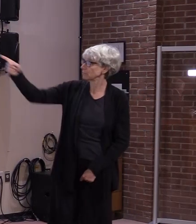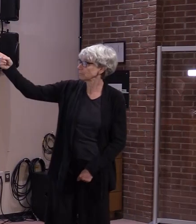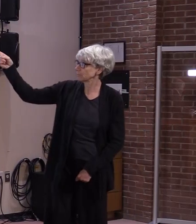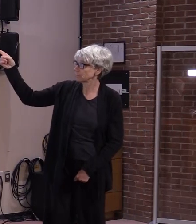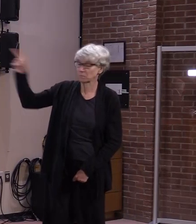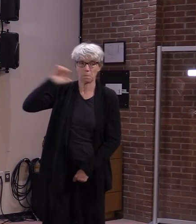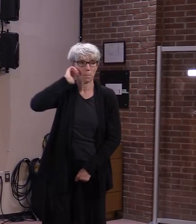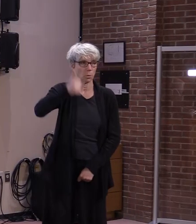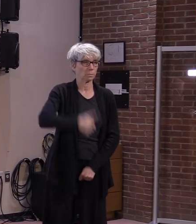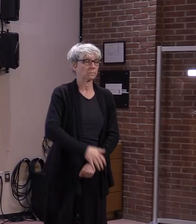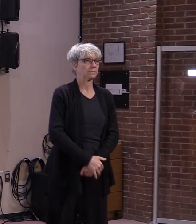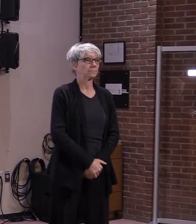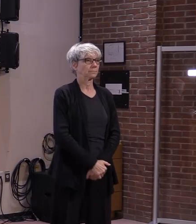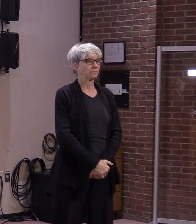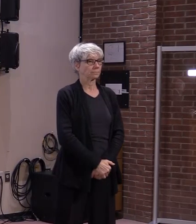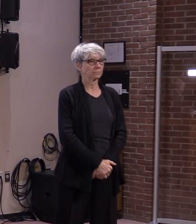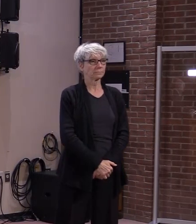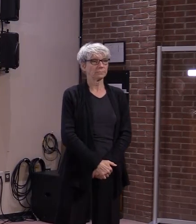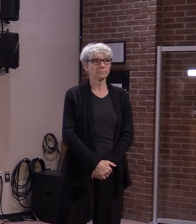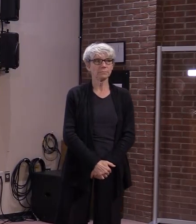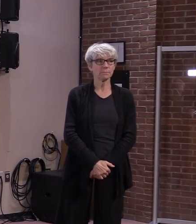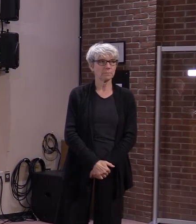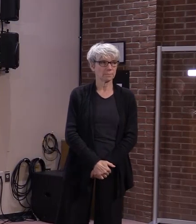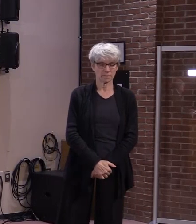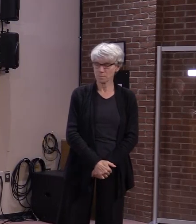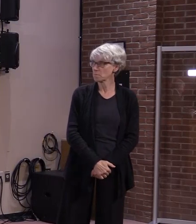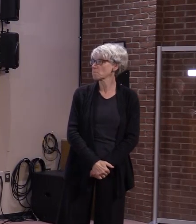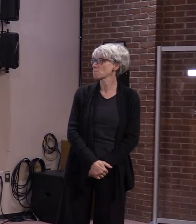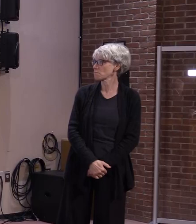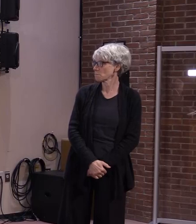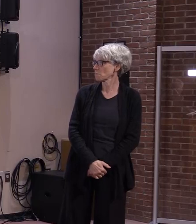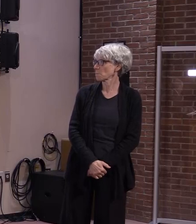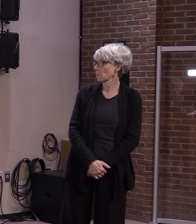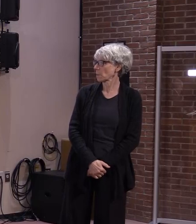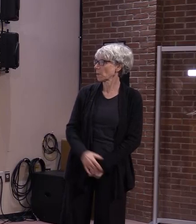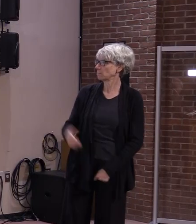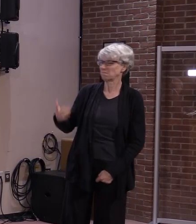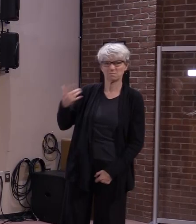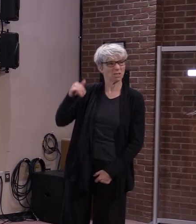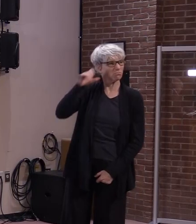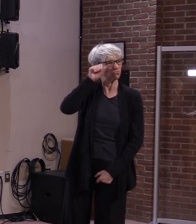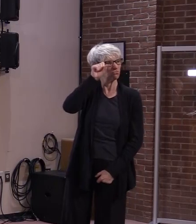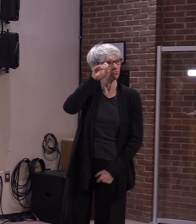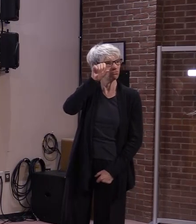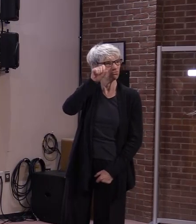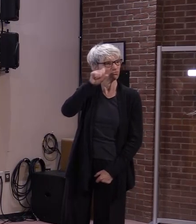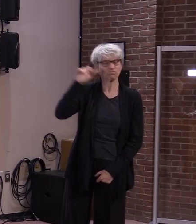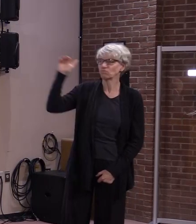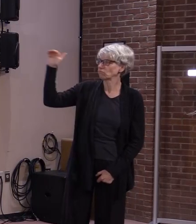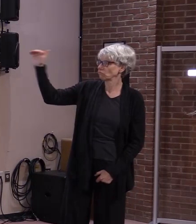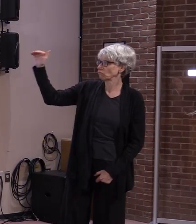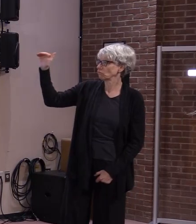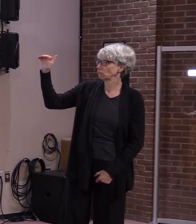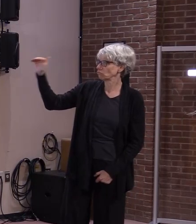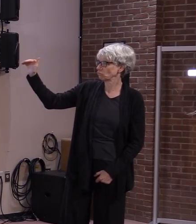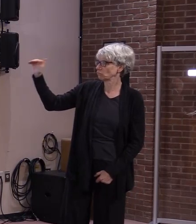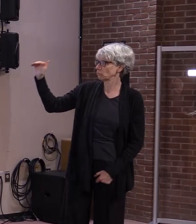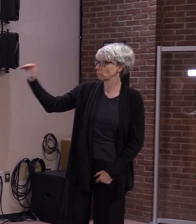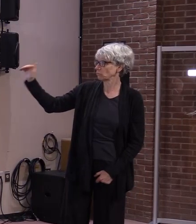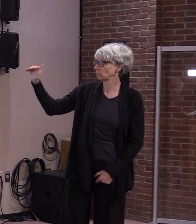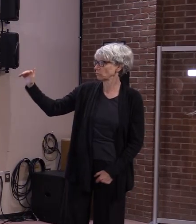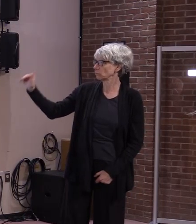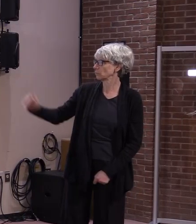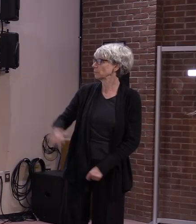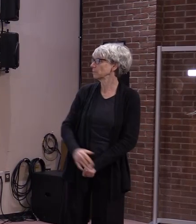EMS Clinic at the State Capital in Montpelier, Mount of Scutney Hospital in Windsor, North Avenue Co-op